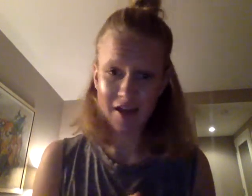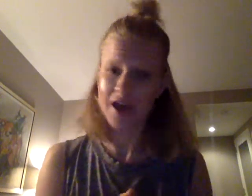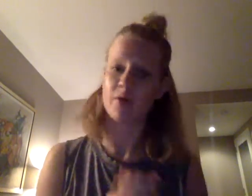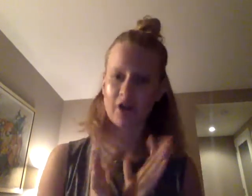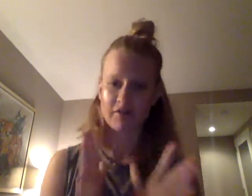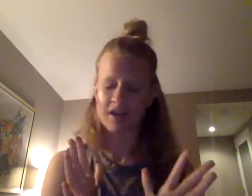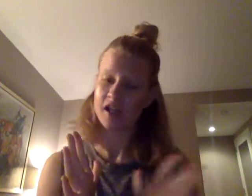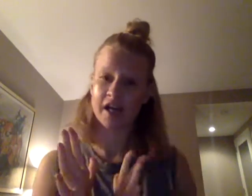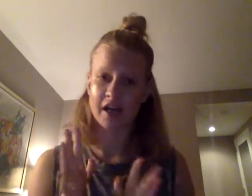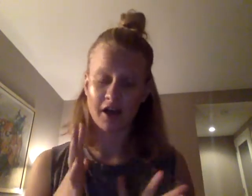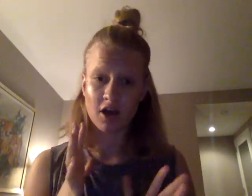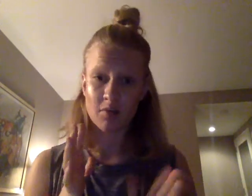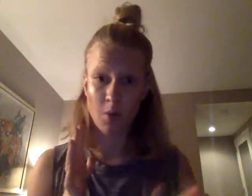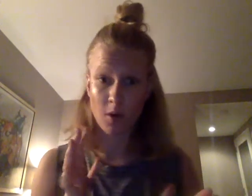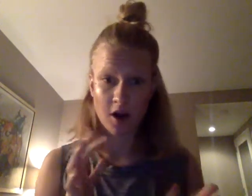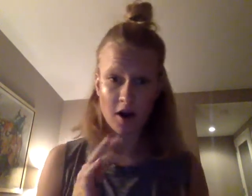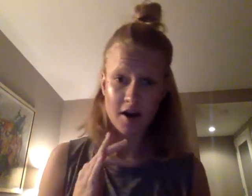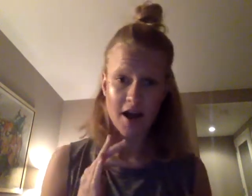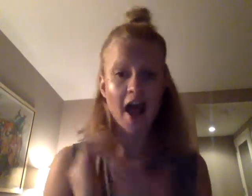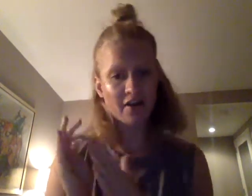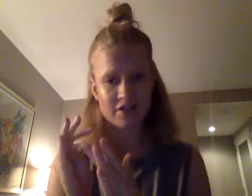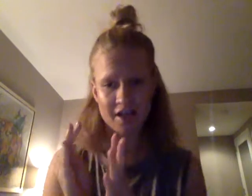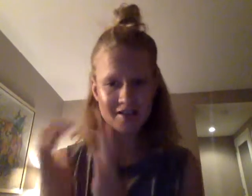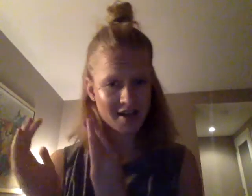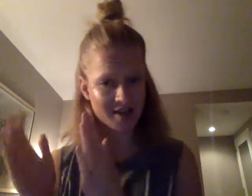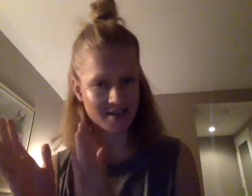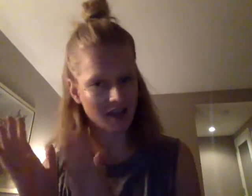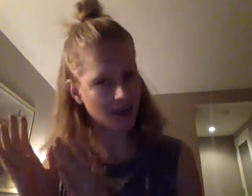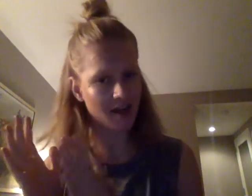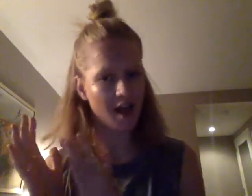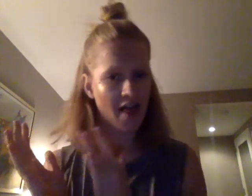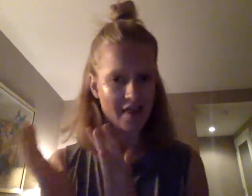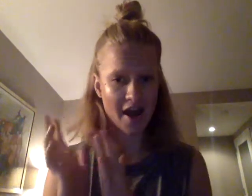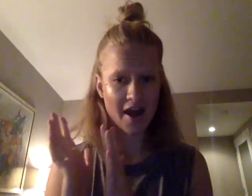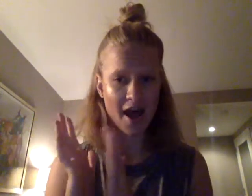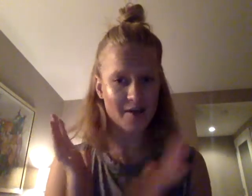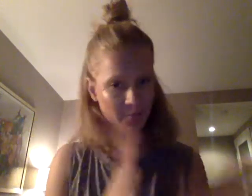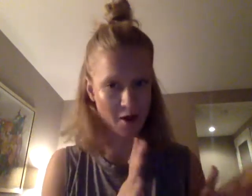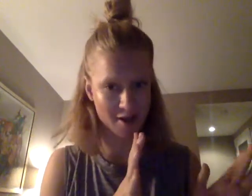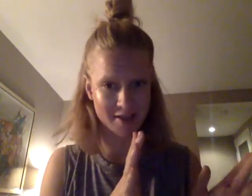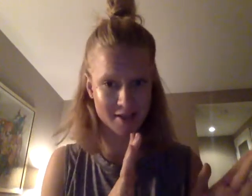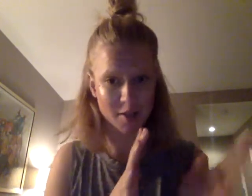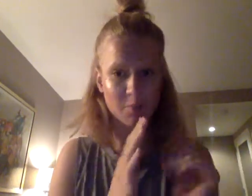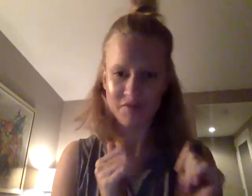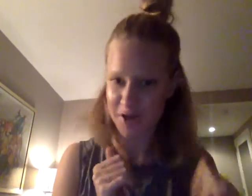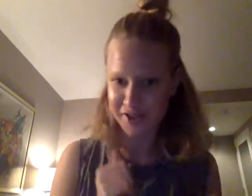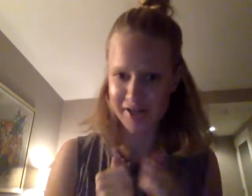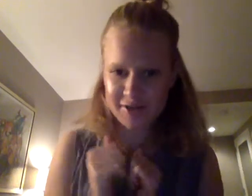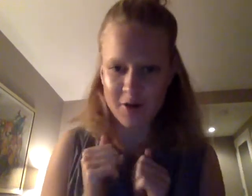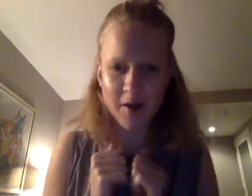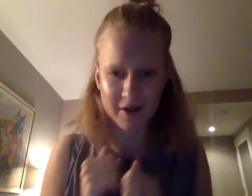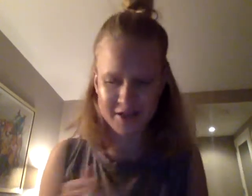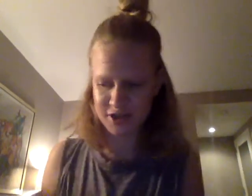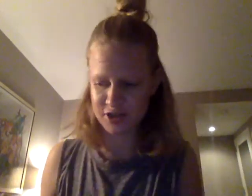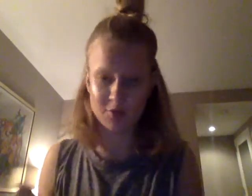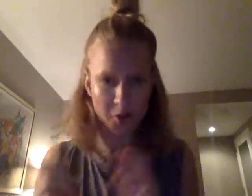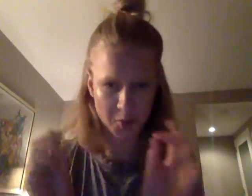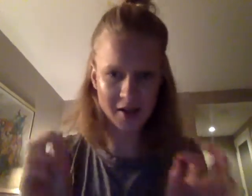and I'm already feeling more energized and excited than I was before I started. So I wanted to just do a quick